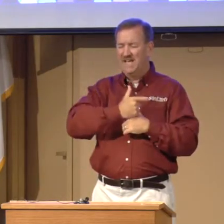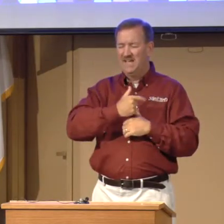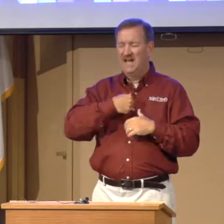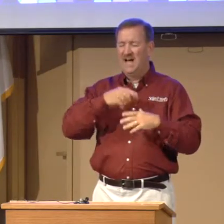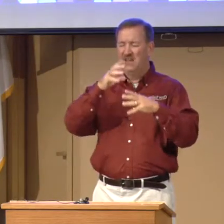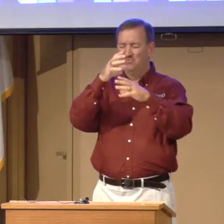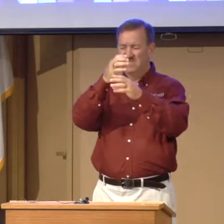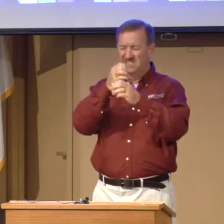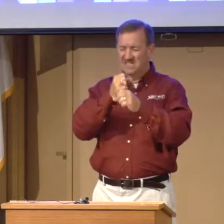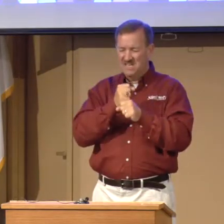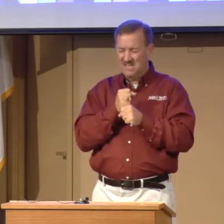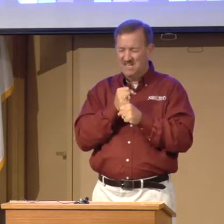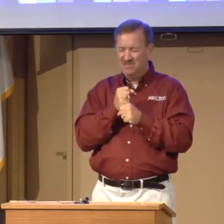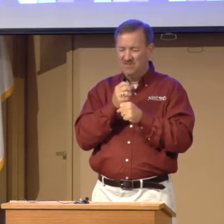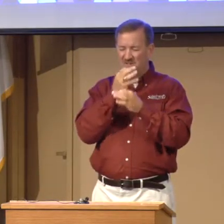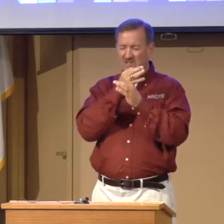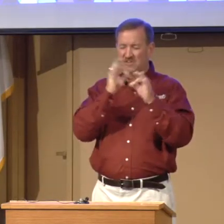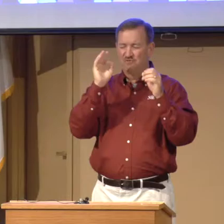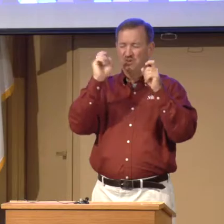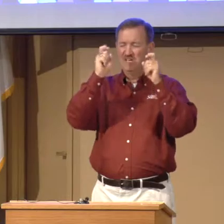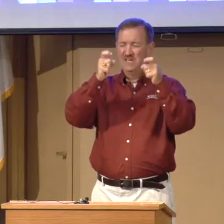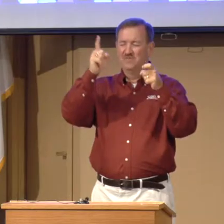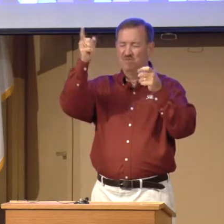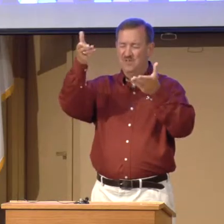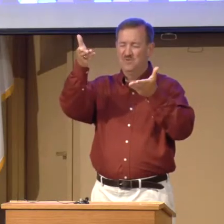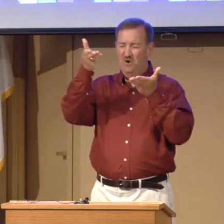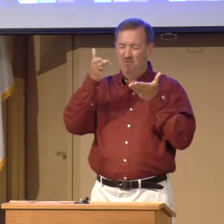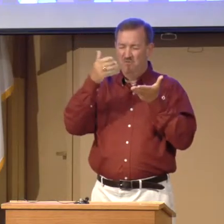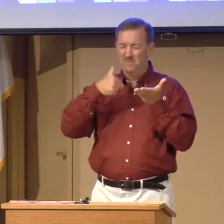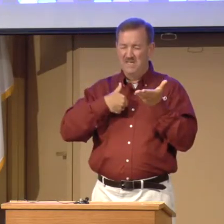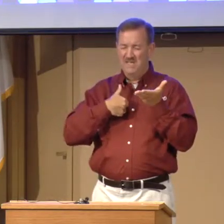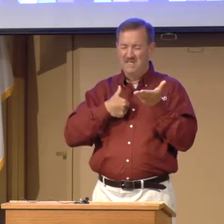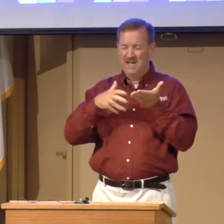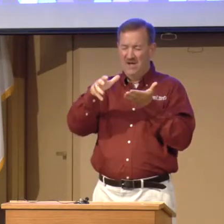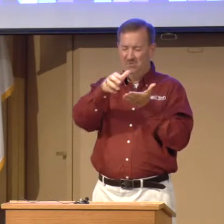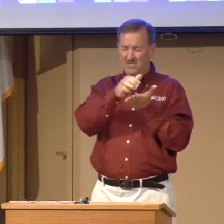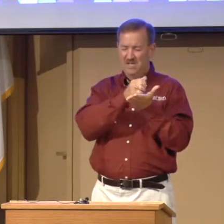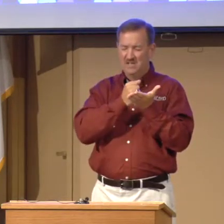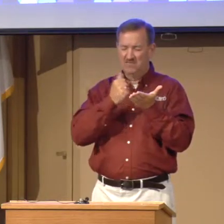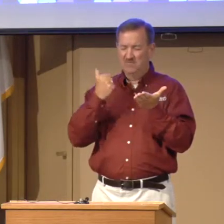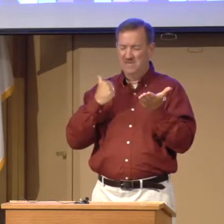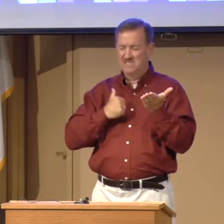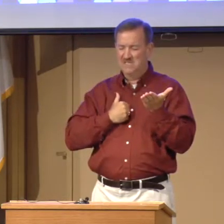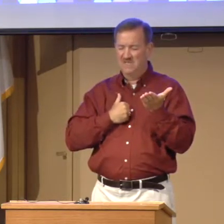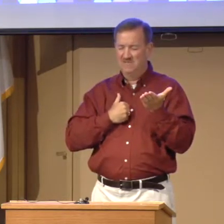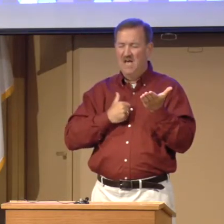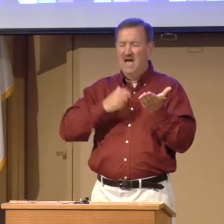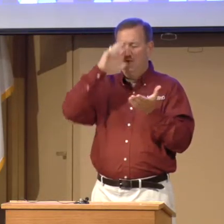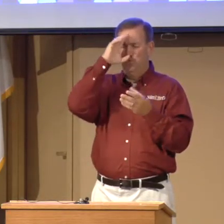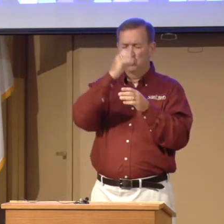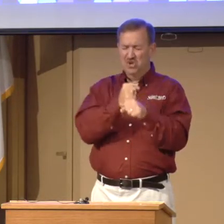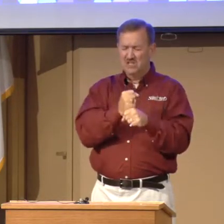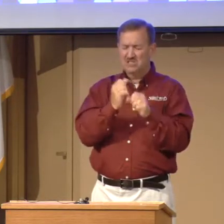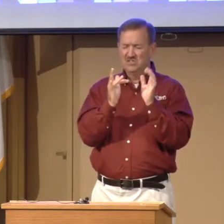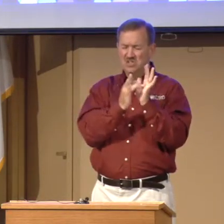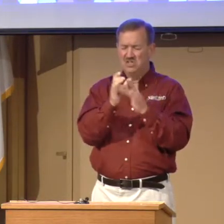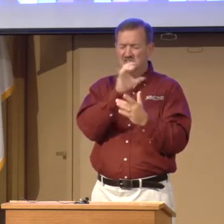I receive the free gift that you offer me. I will take it for myself. So, I will trust Jesus